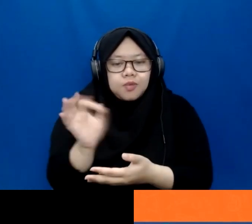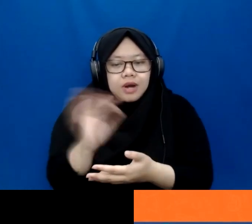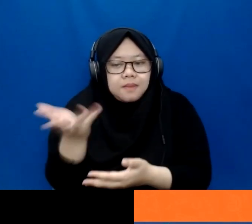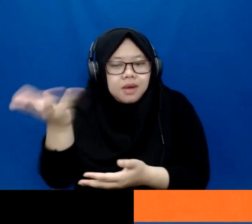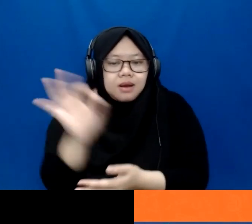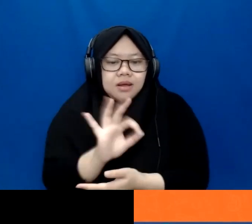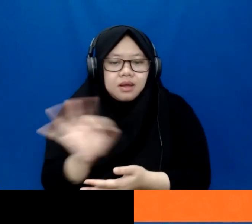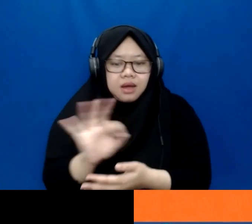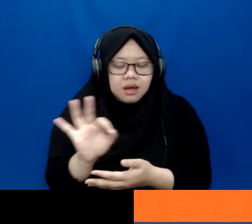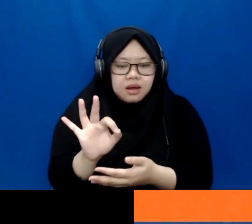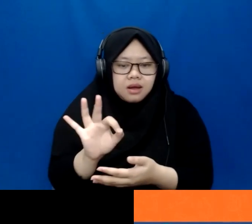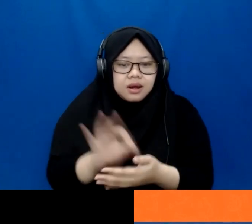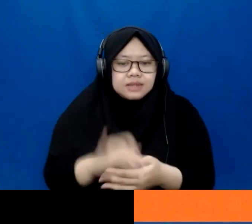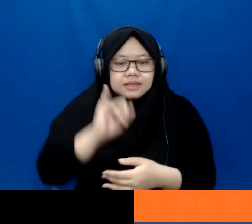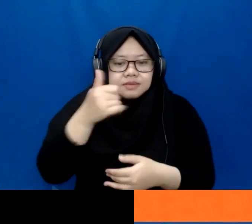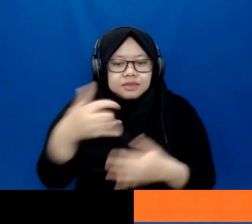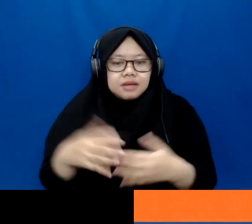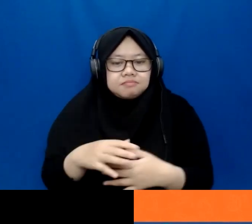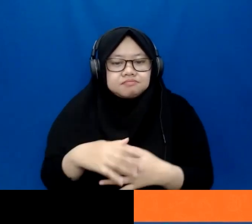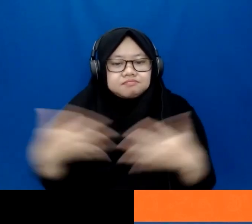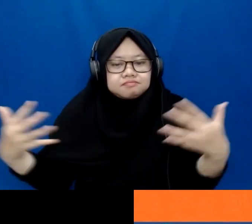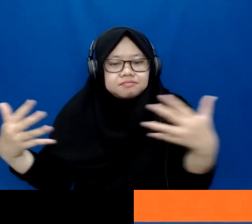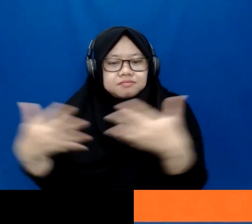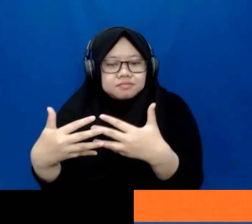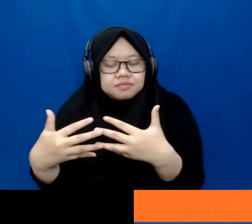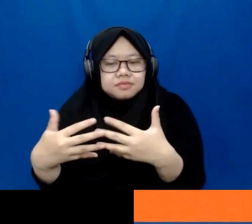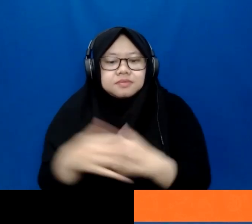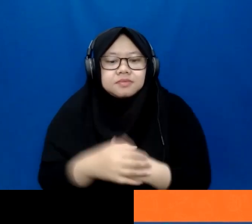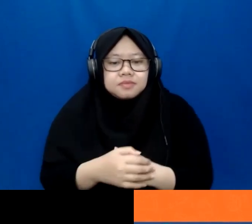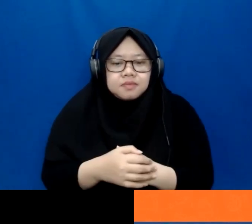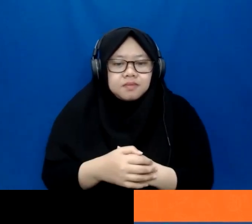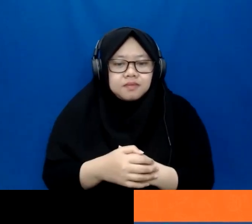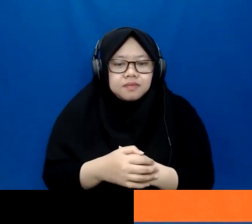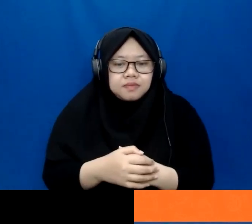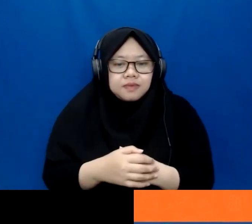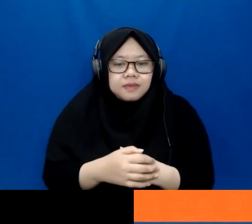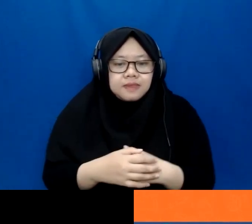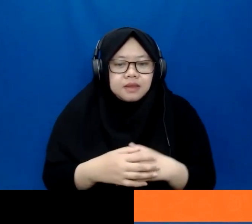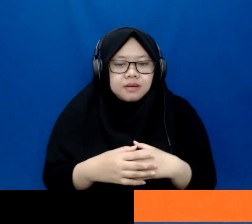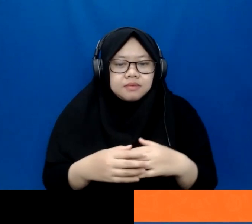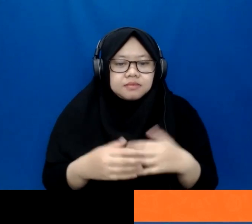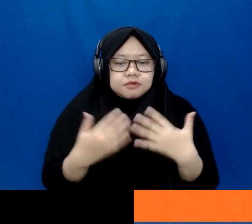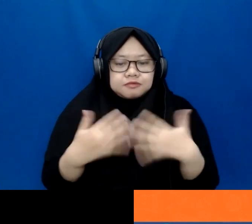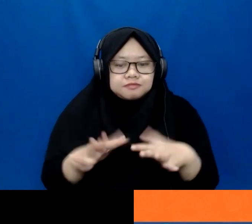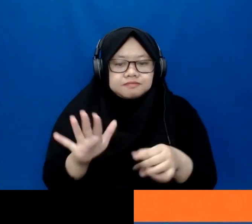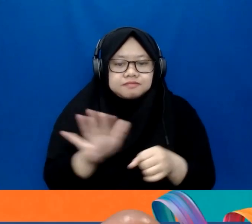to adopt it in their campus. So those are my two things over there.